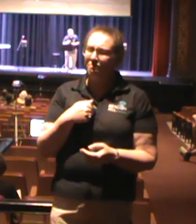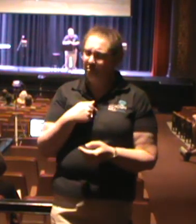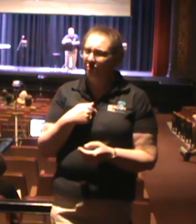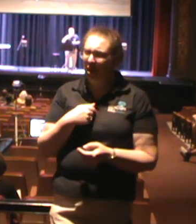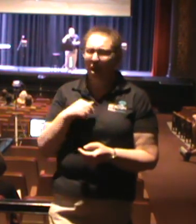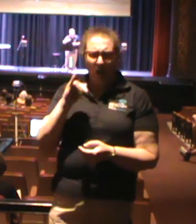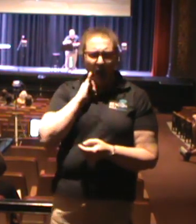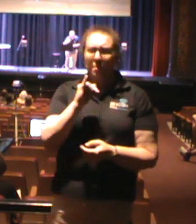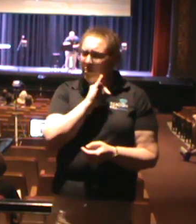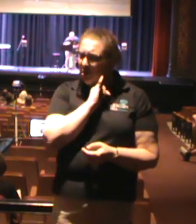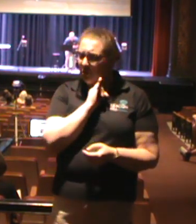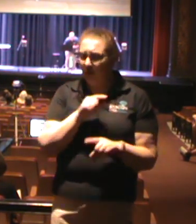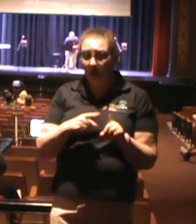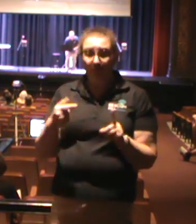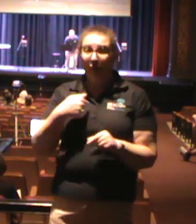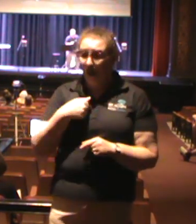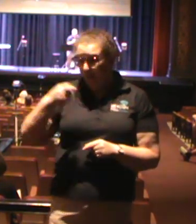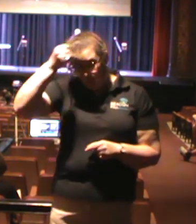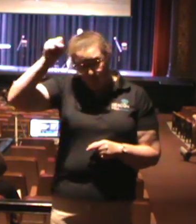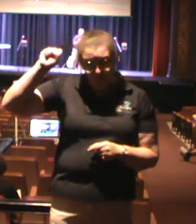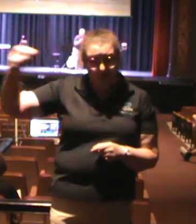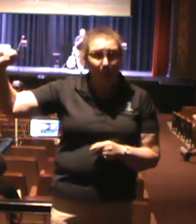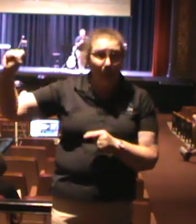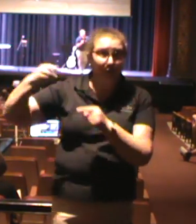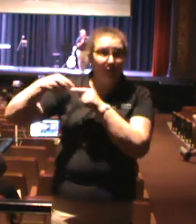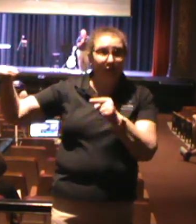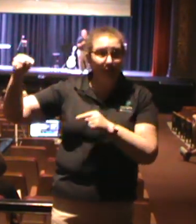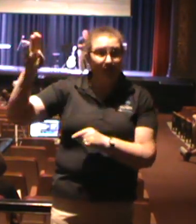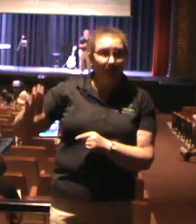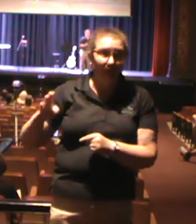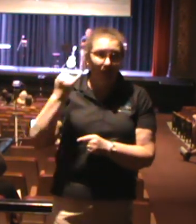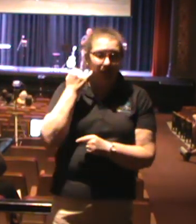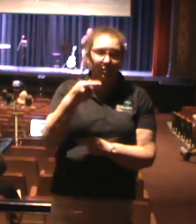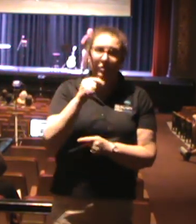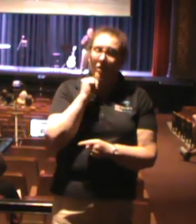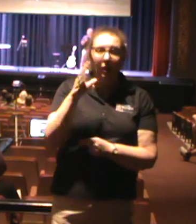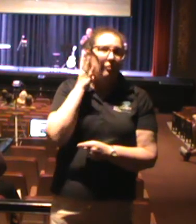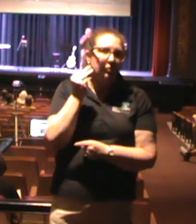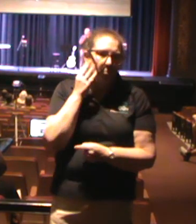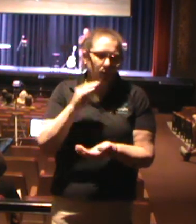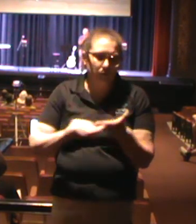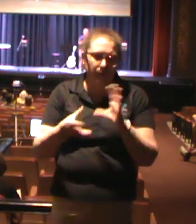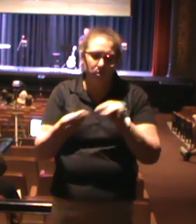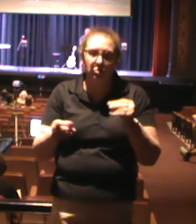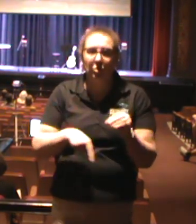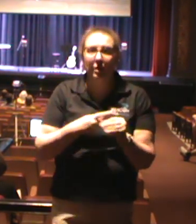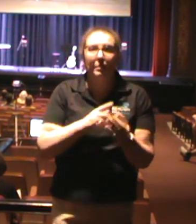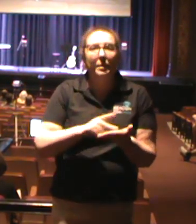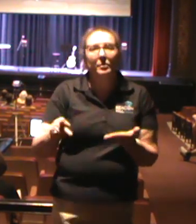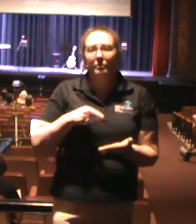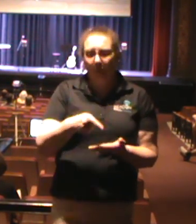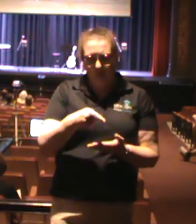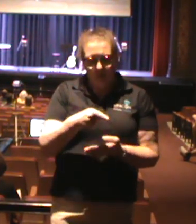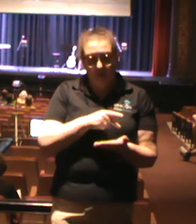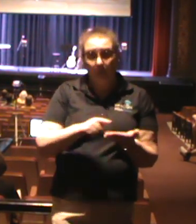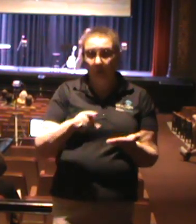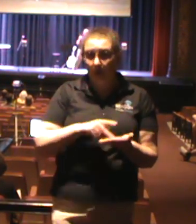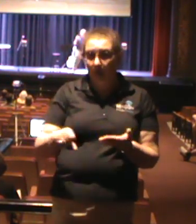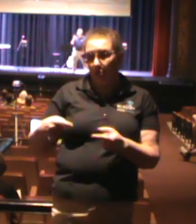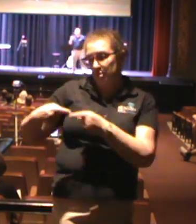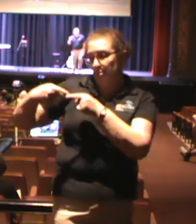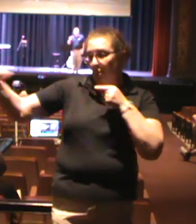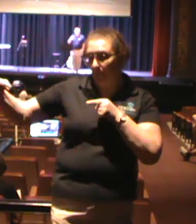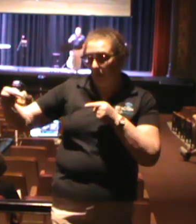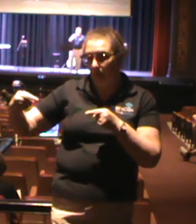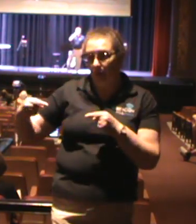one of the ones who was rebelling against God. If you don't know the story of Paul, he was once one of the biggest opponents to the gospel